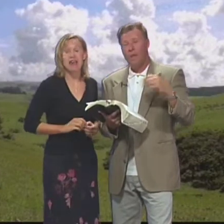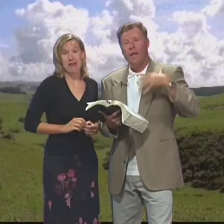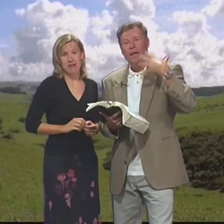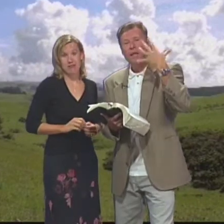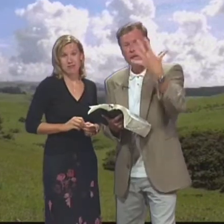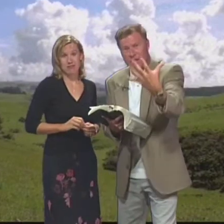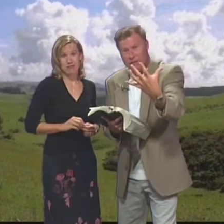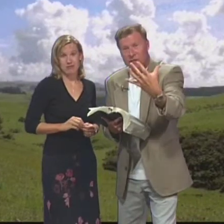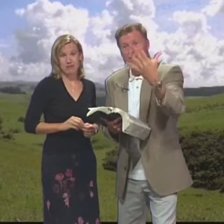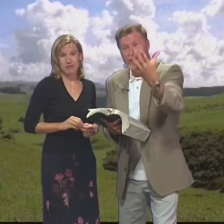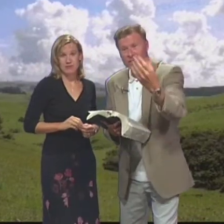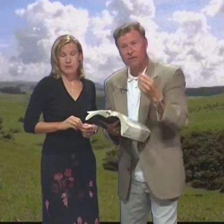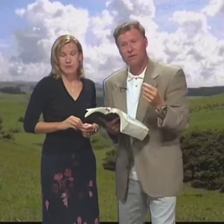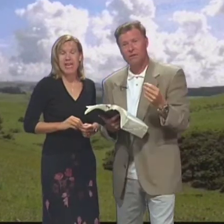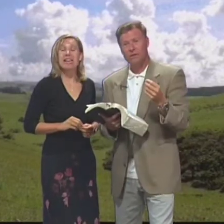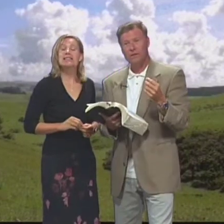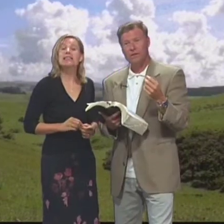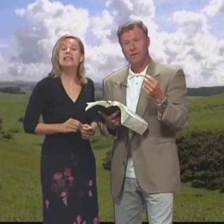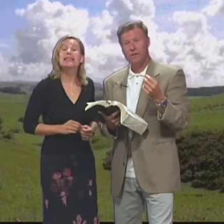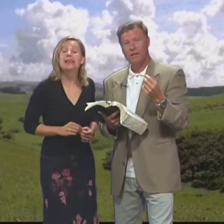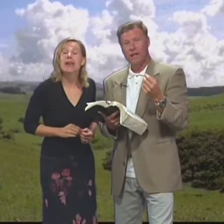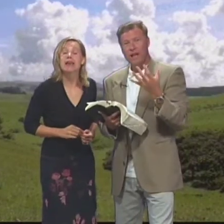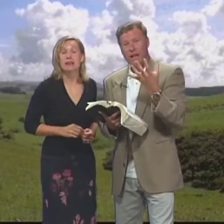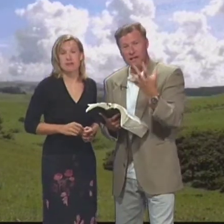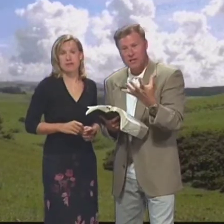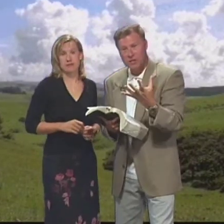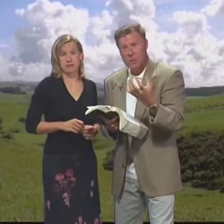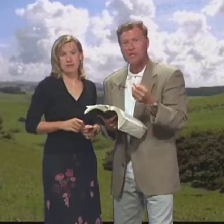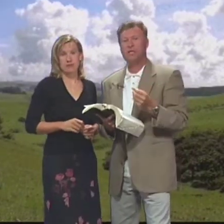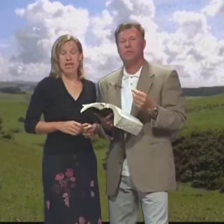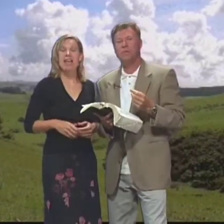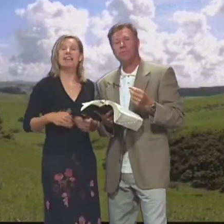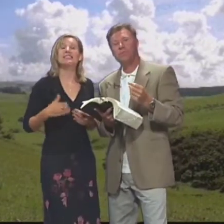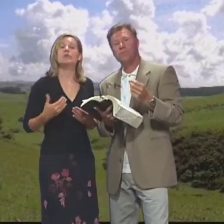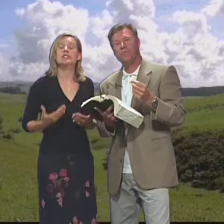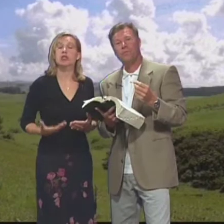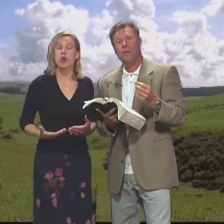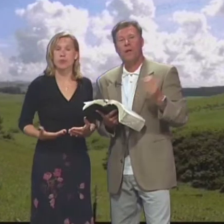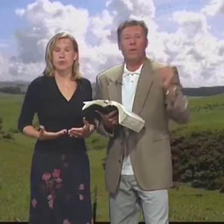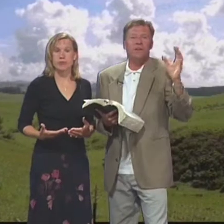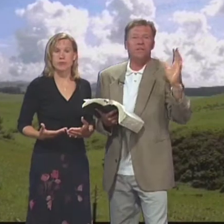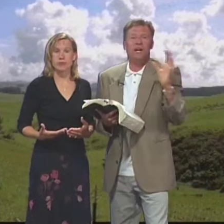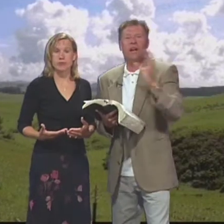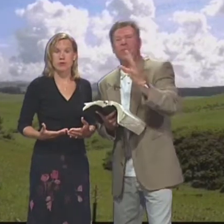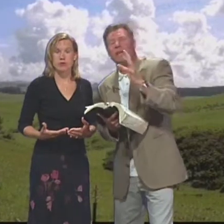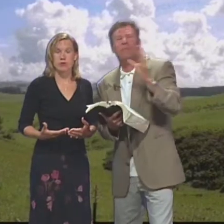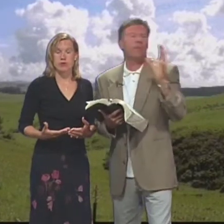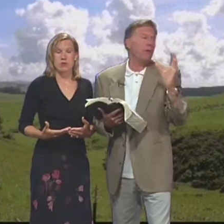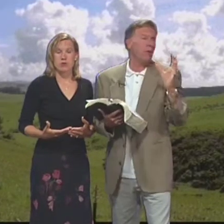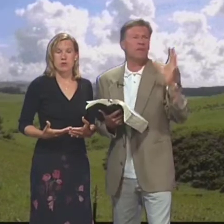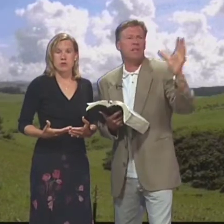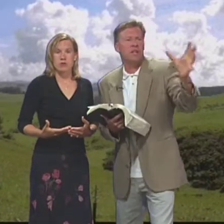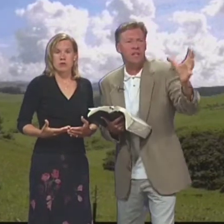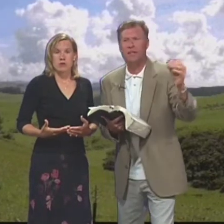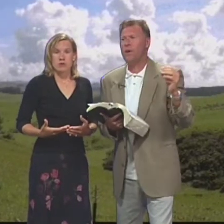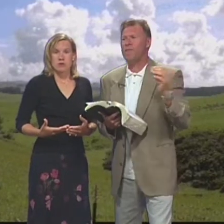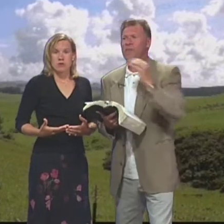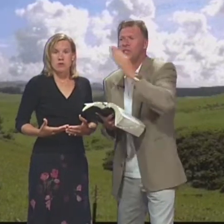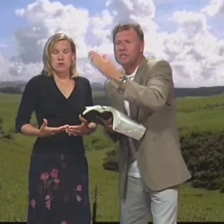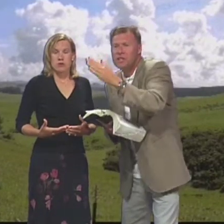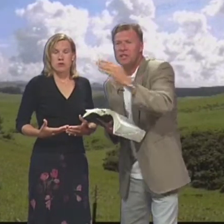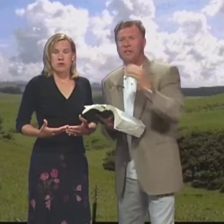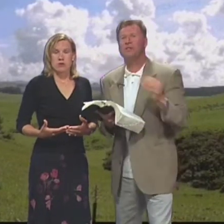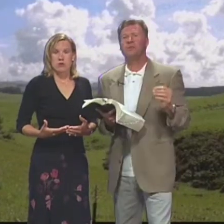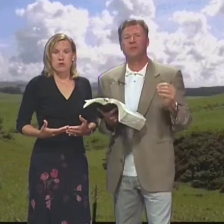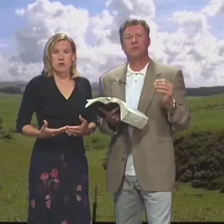A él He is the leader Él es el líder In the situation En la situación We don't just kind of Make up Oh that's a good thing To go